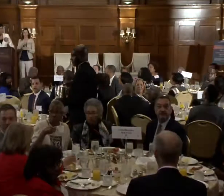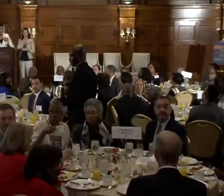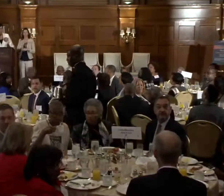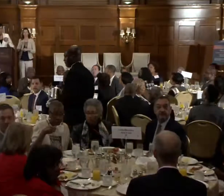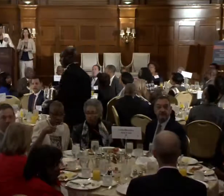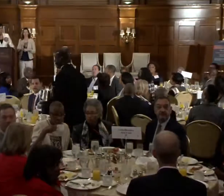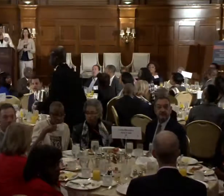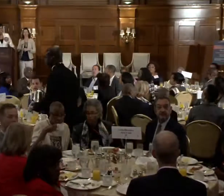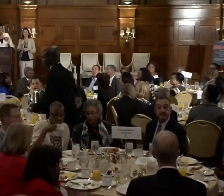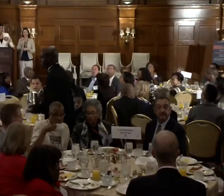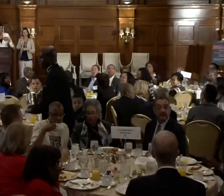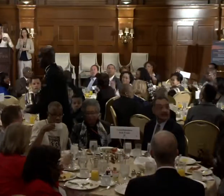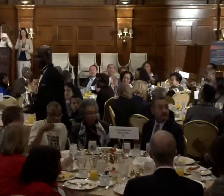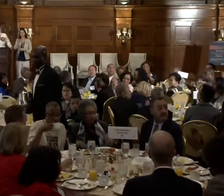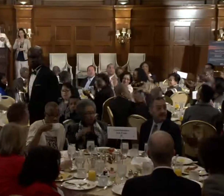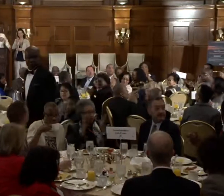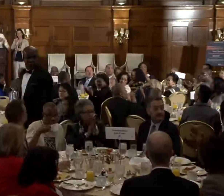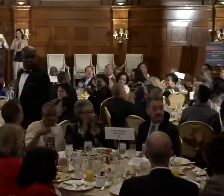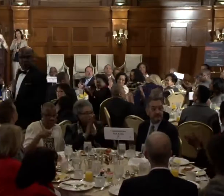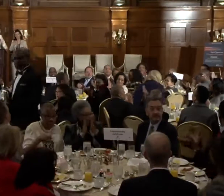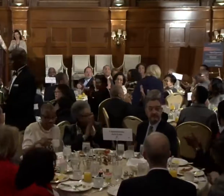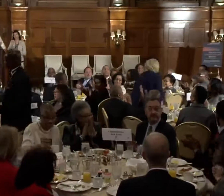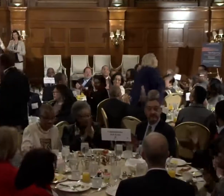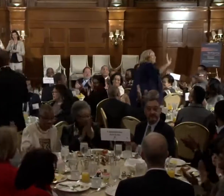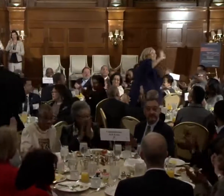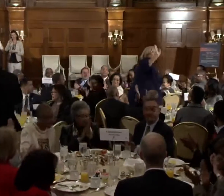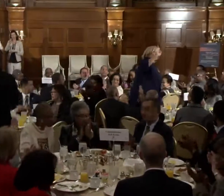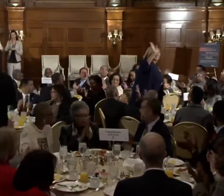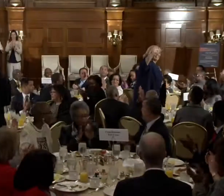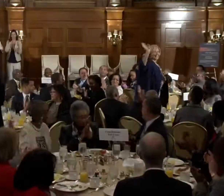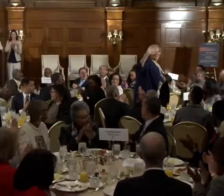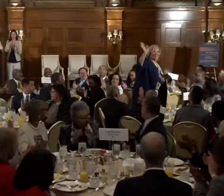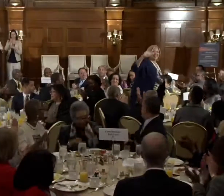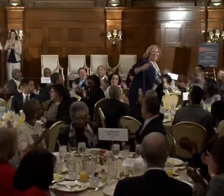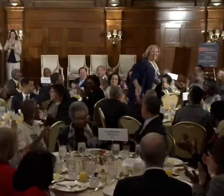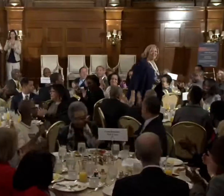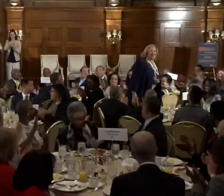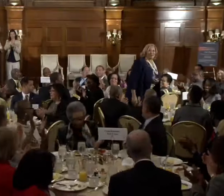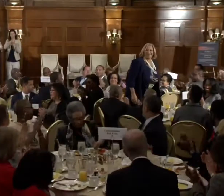Councilmember Yvette Alexander from Ward 7. Give her a big round of applause.